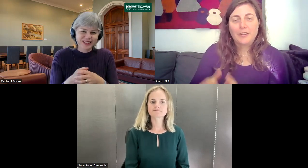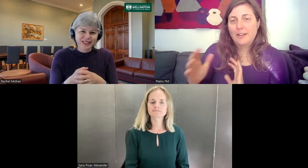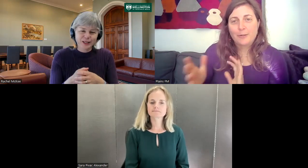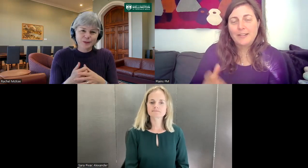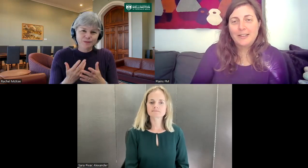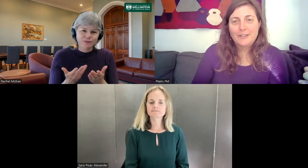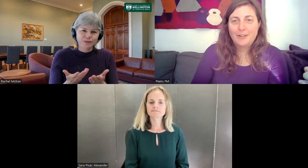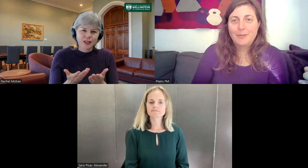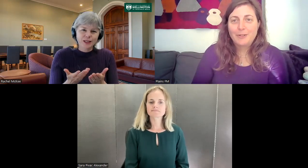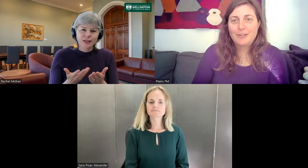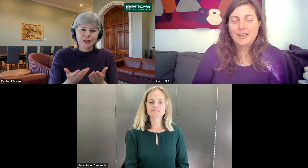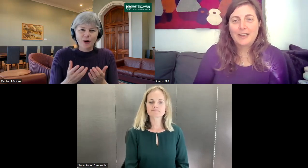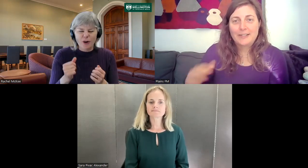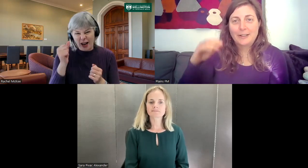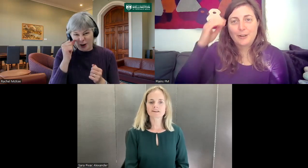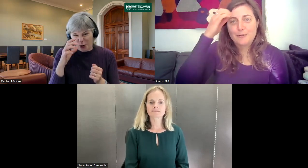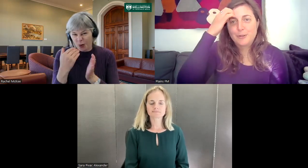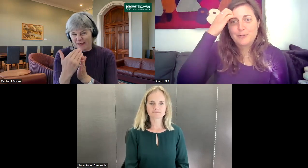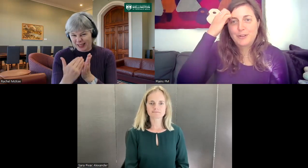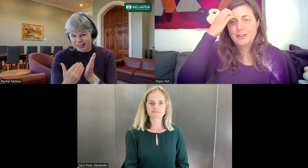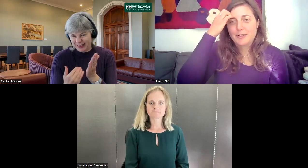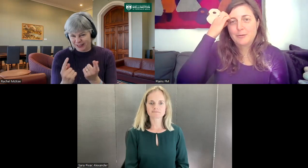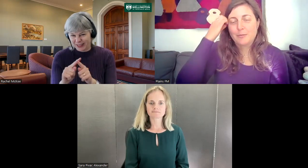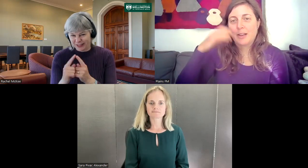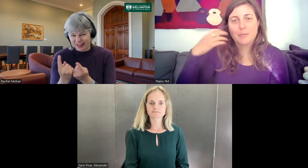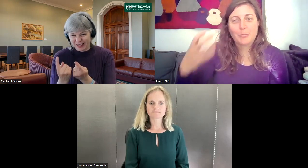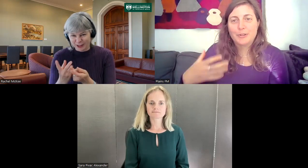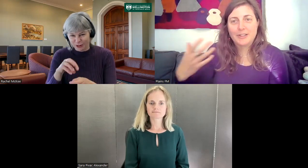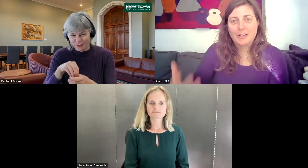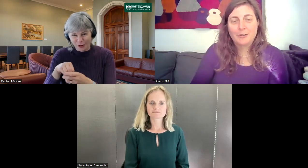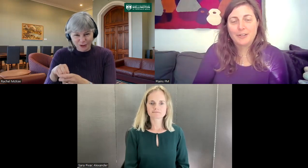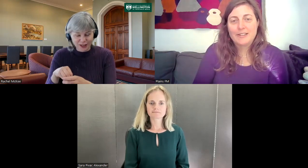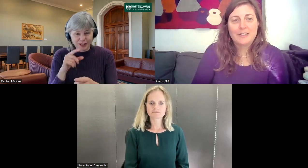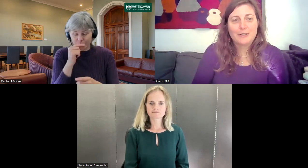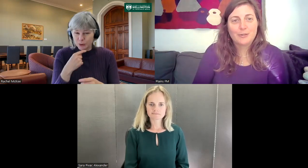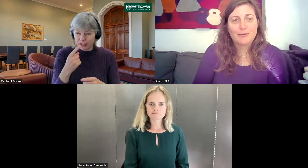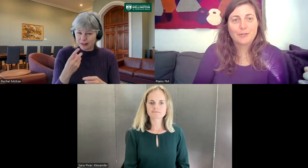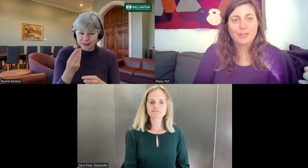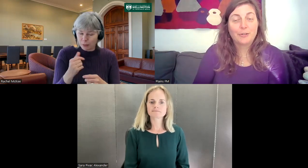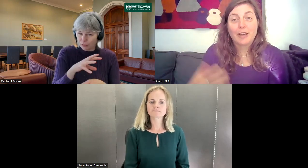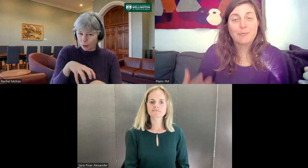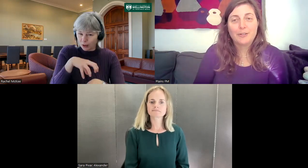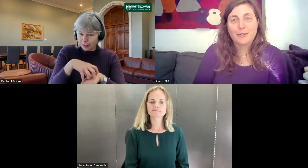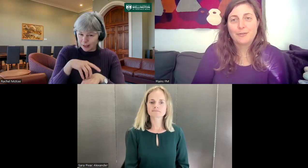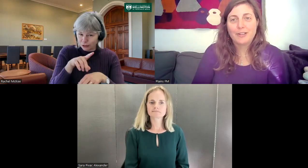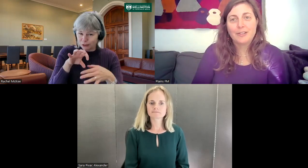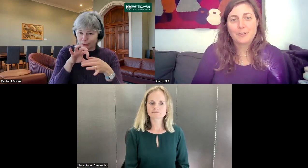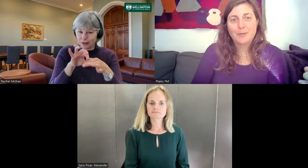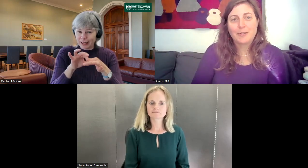There's quite a list of them. If you could tell us a few of the boards and the organizations you're involved in or have been involved in, that would be a